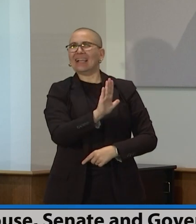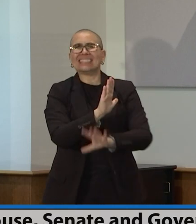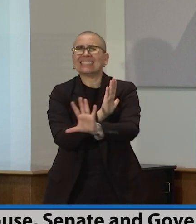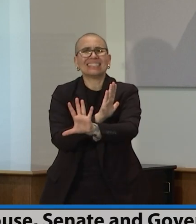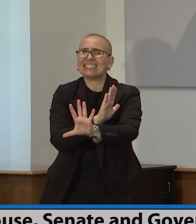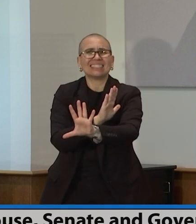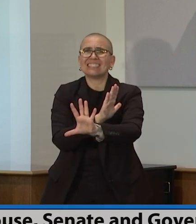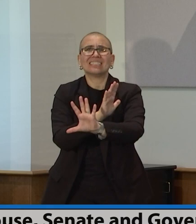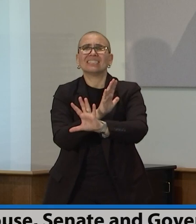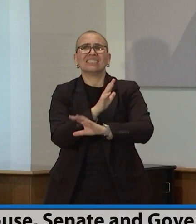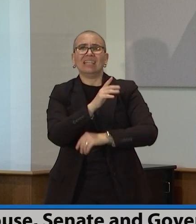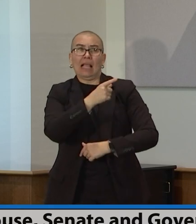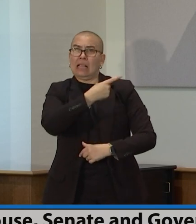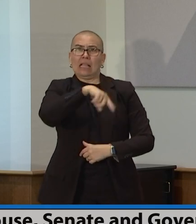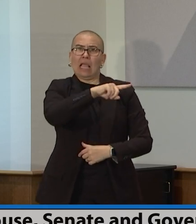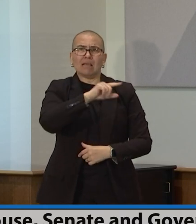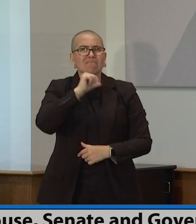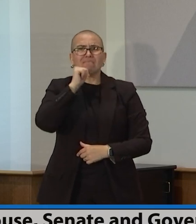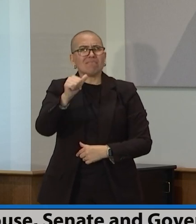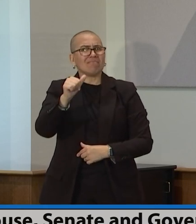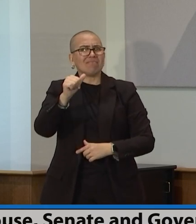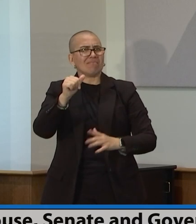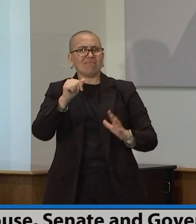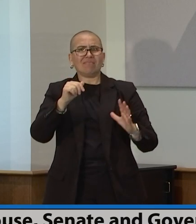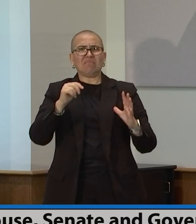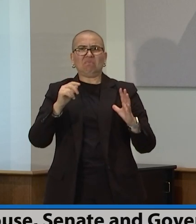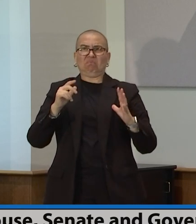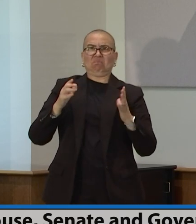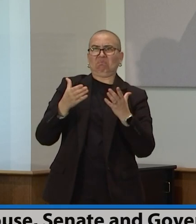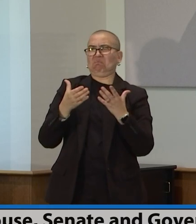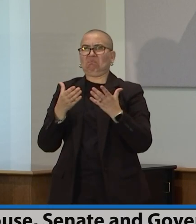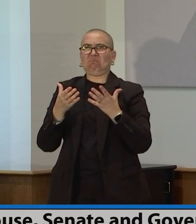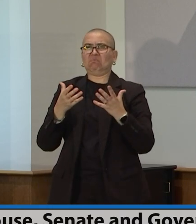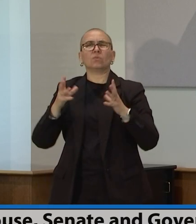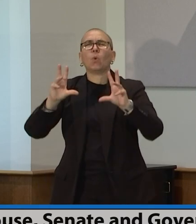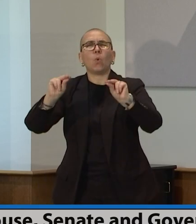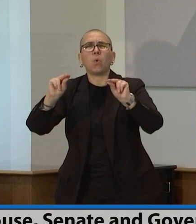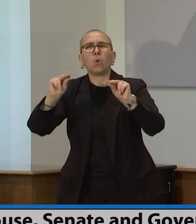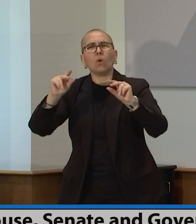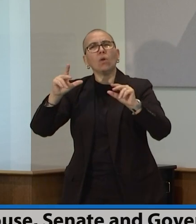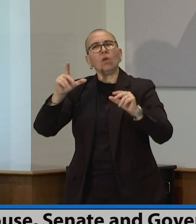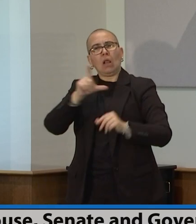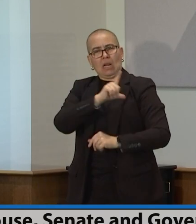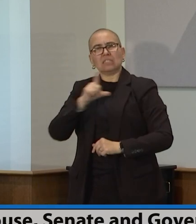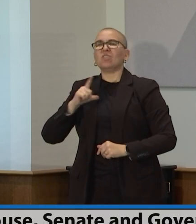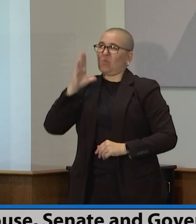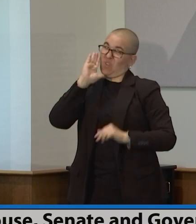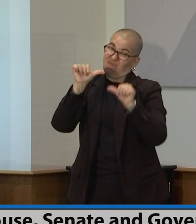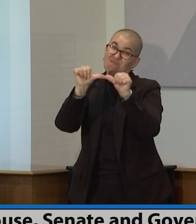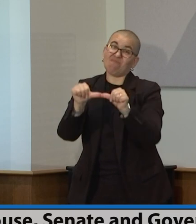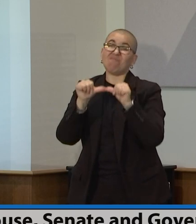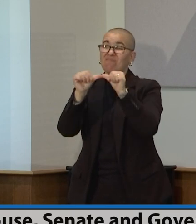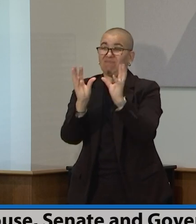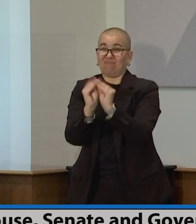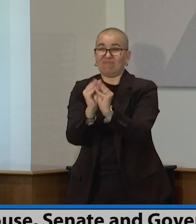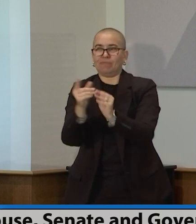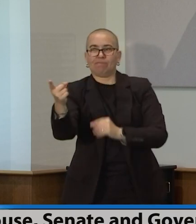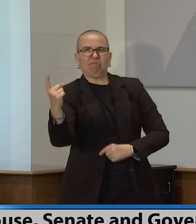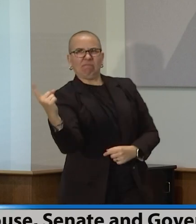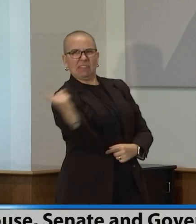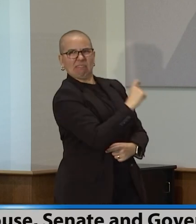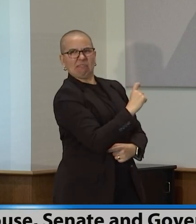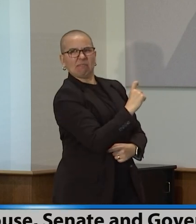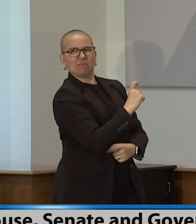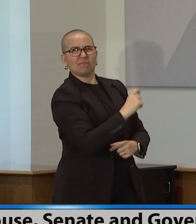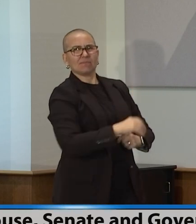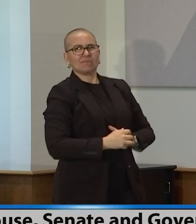2021. And I think the Legislature will keep that going. Fine compromise, get it done. Can someone comment on the clean cars rule, though, because my understanding was the whole environmental